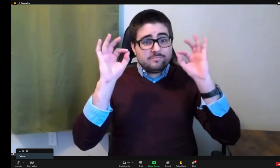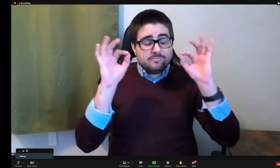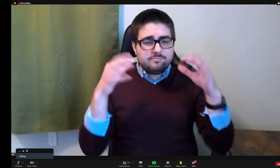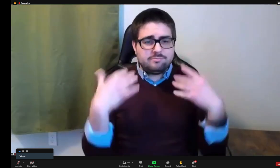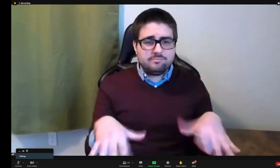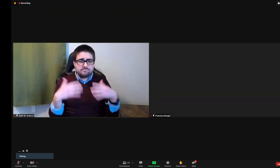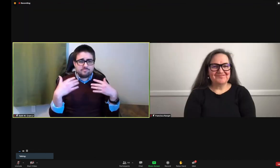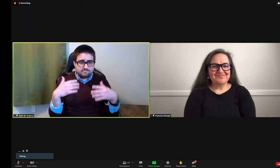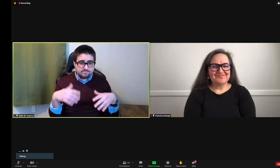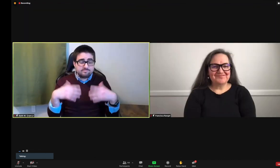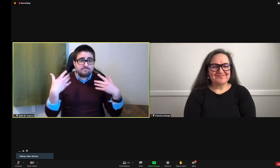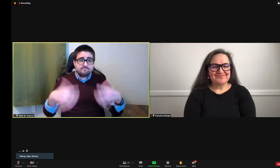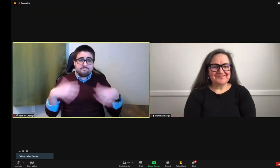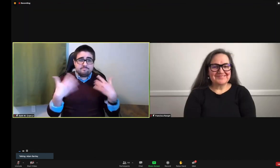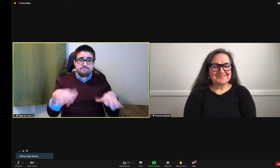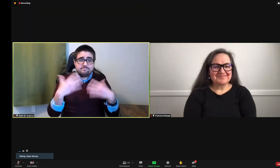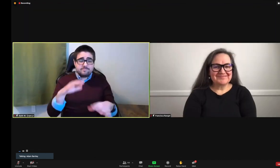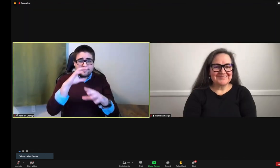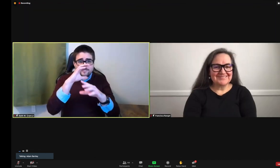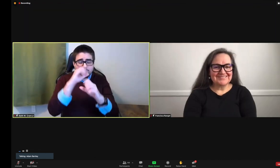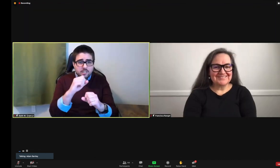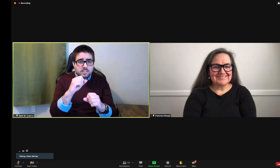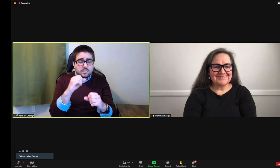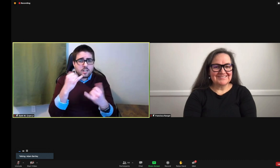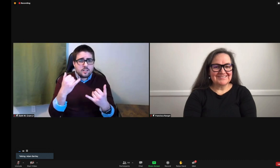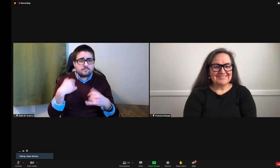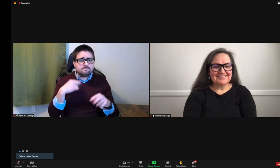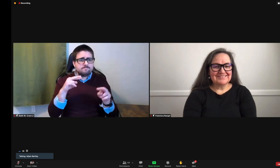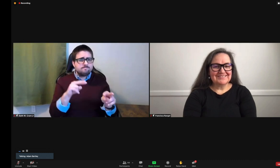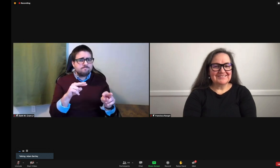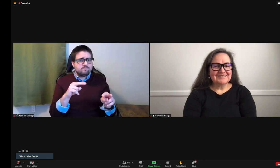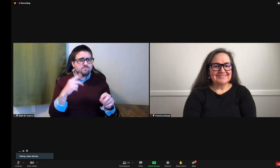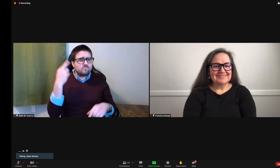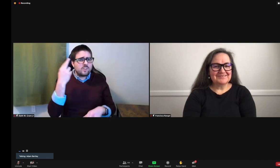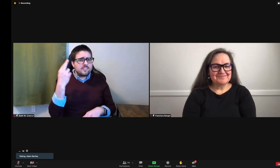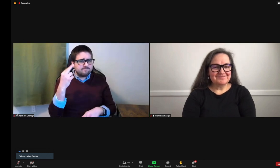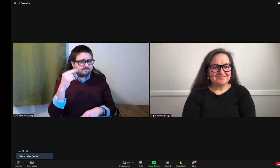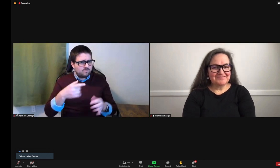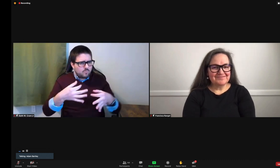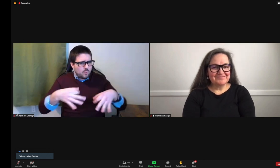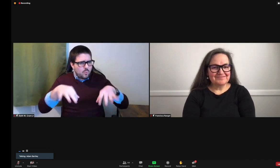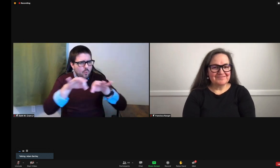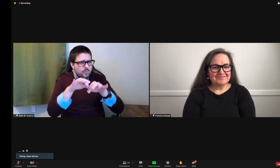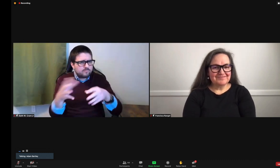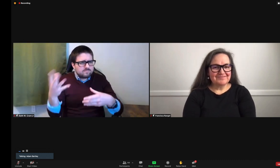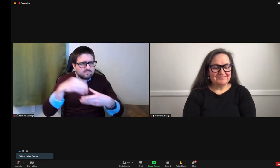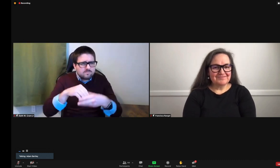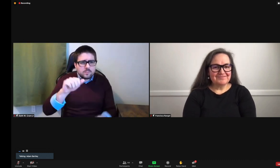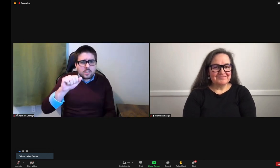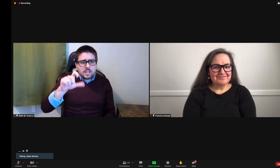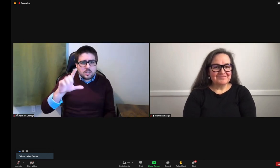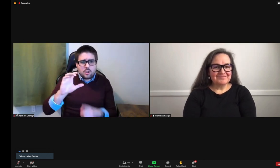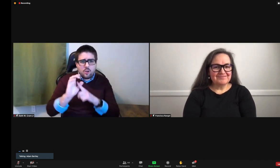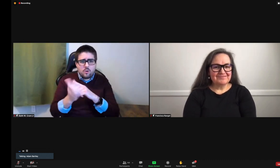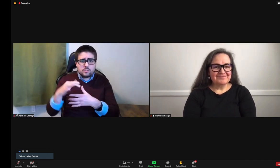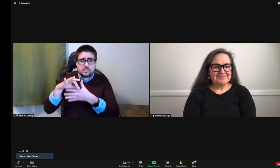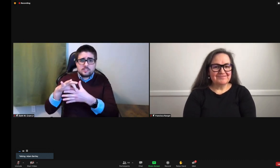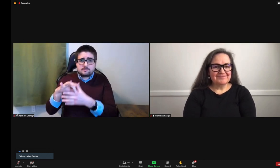Hello, everyone. Yes. Wow. That is fascinating. And it really drives home the importance of